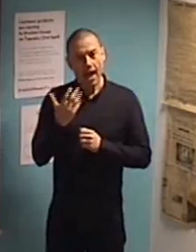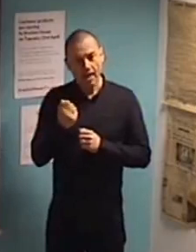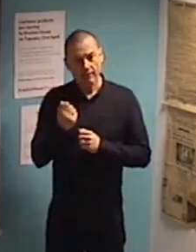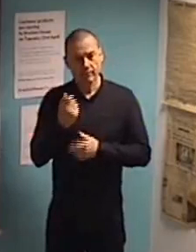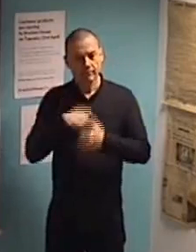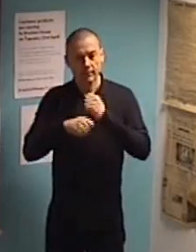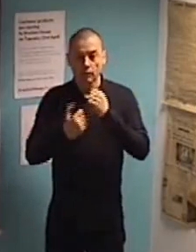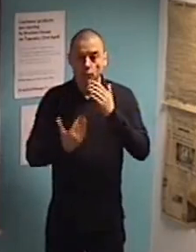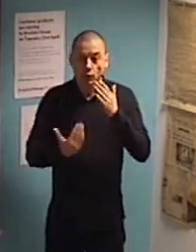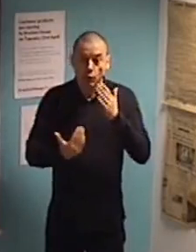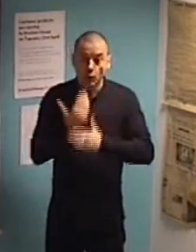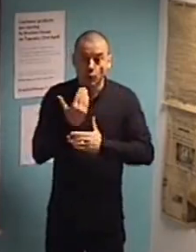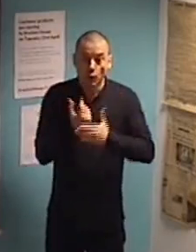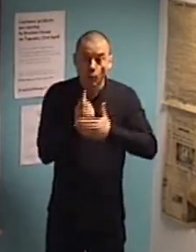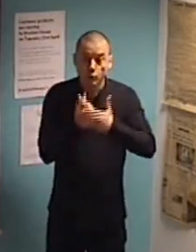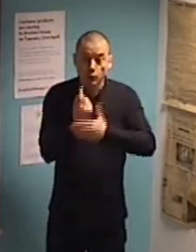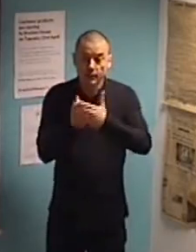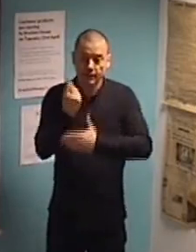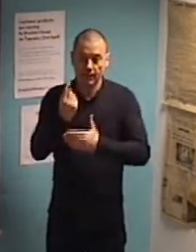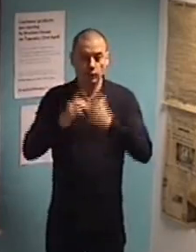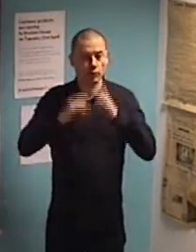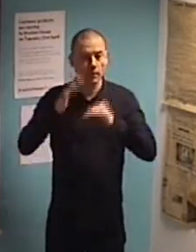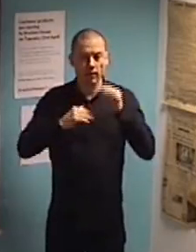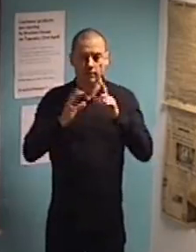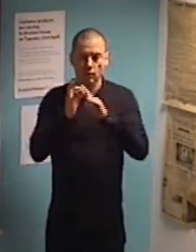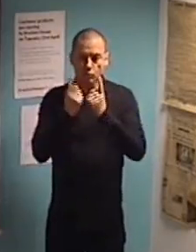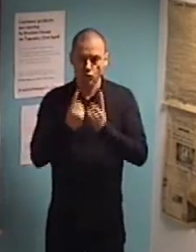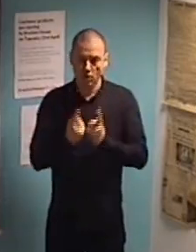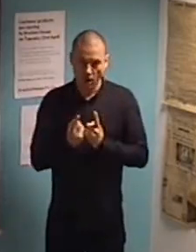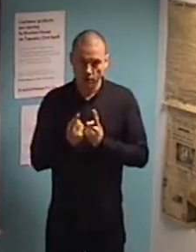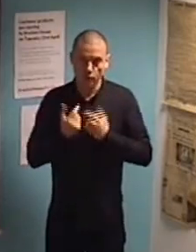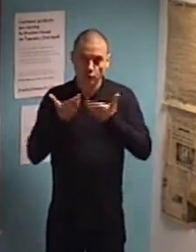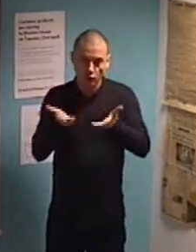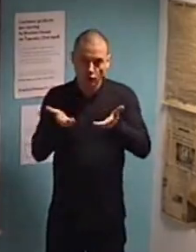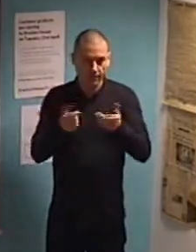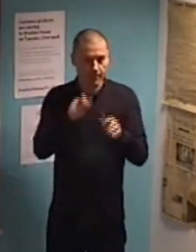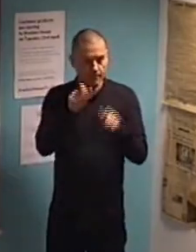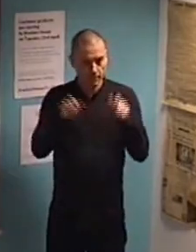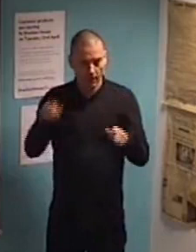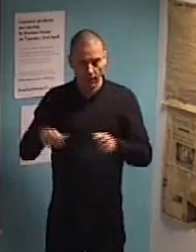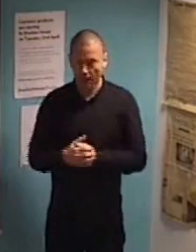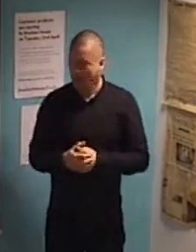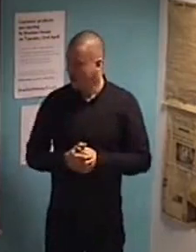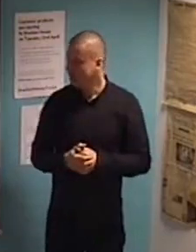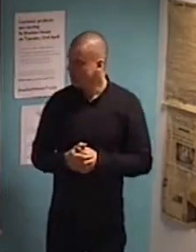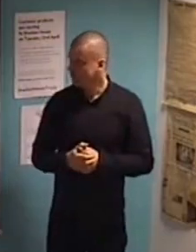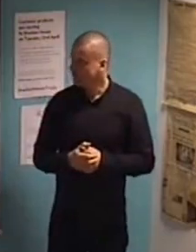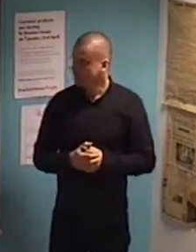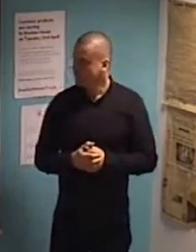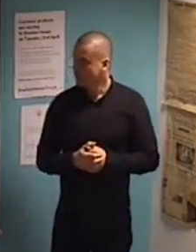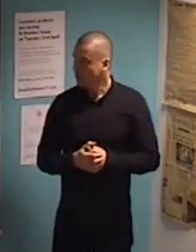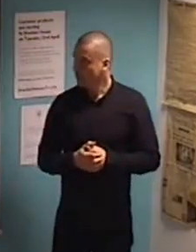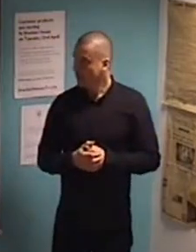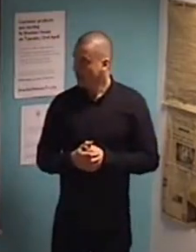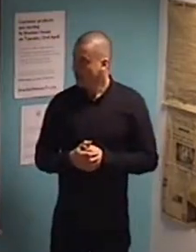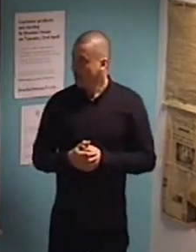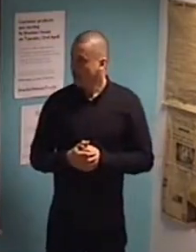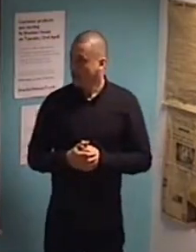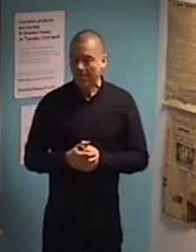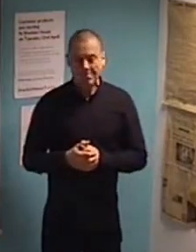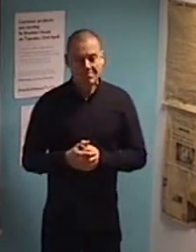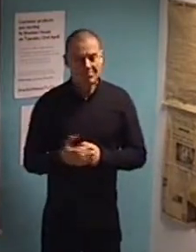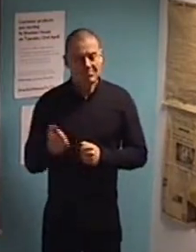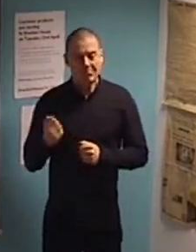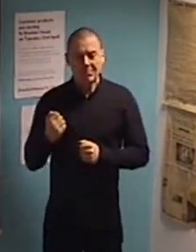for building products that can serve people. And most of my